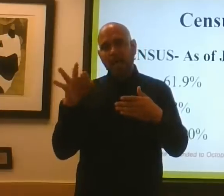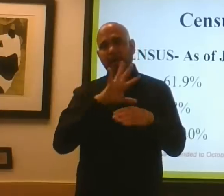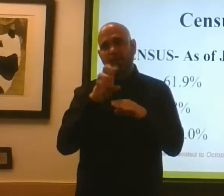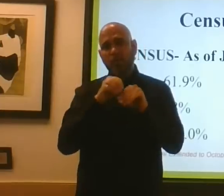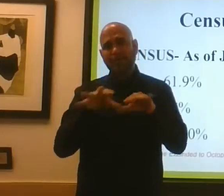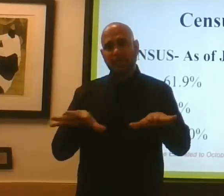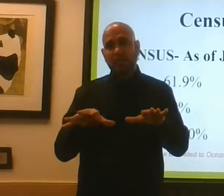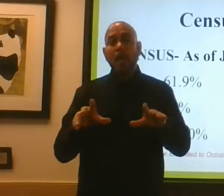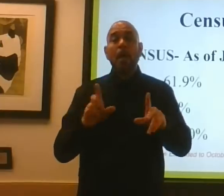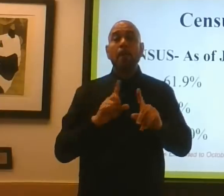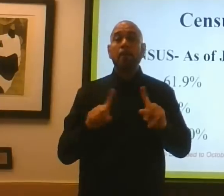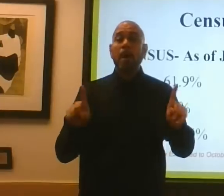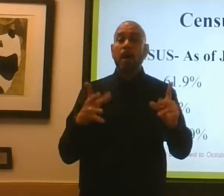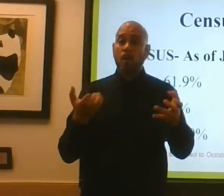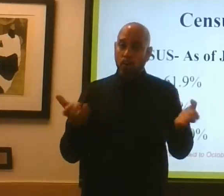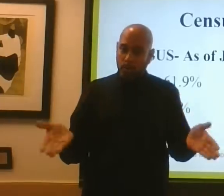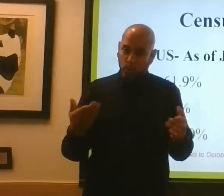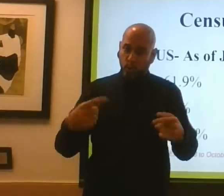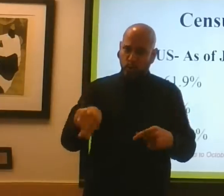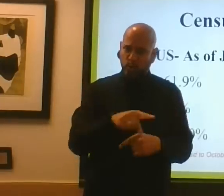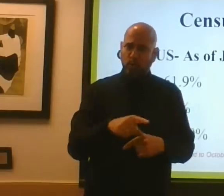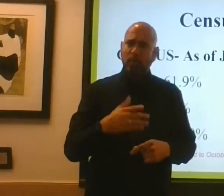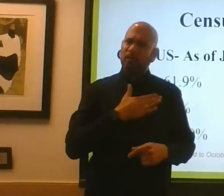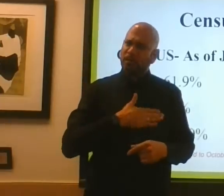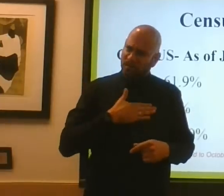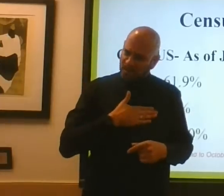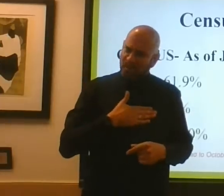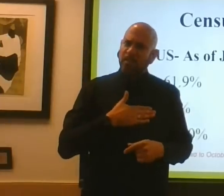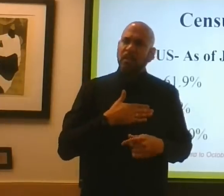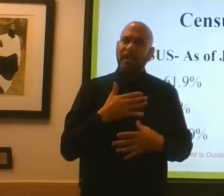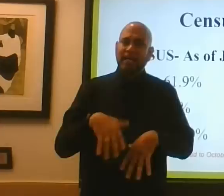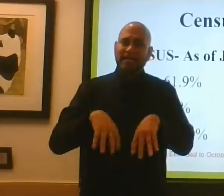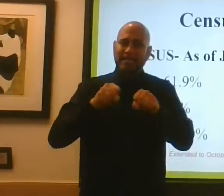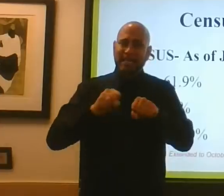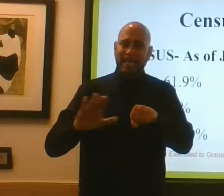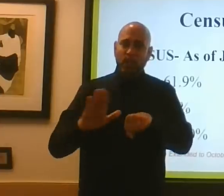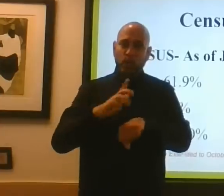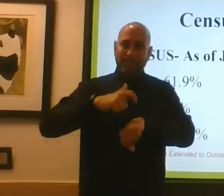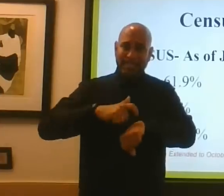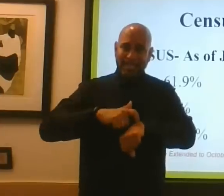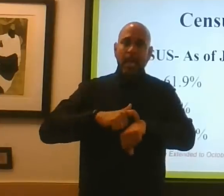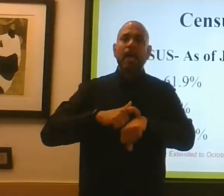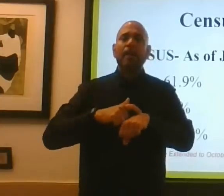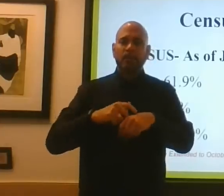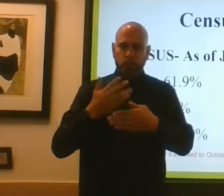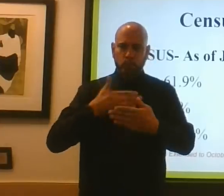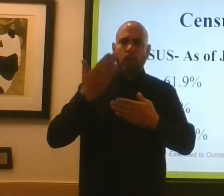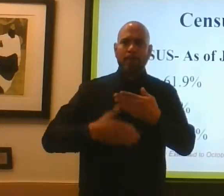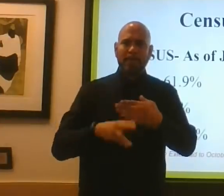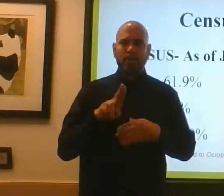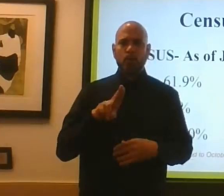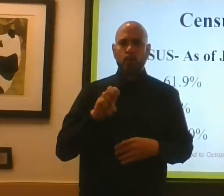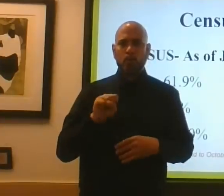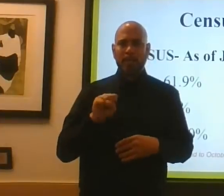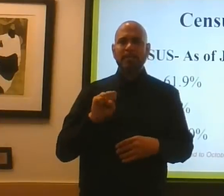I want to encourage all of us, please take out time to complete the U.S. census.